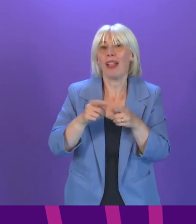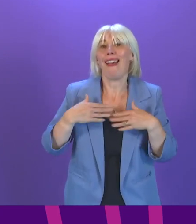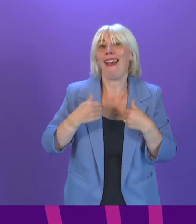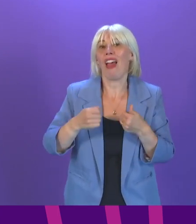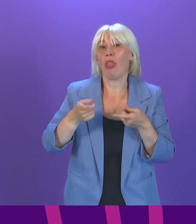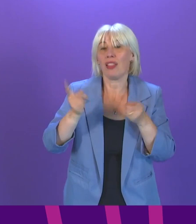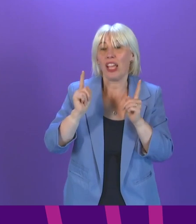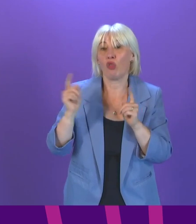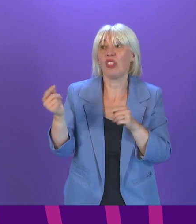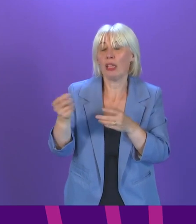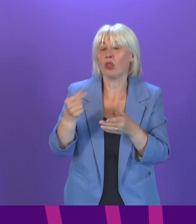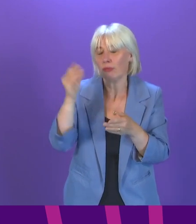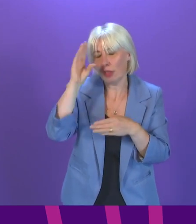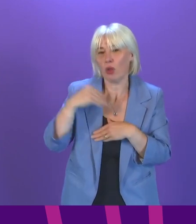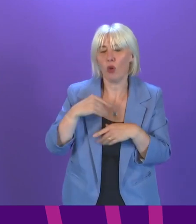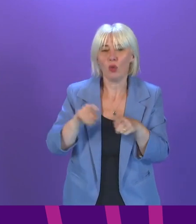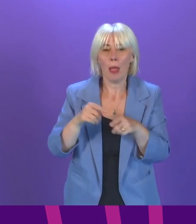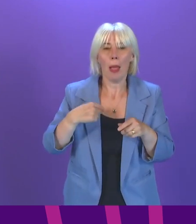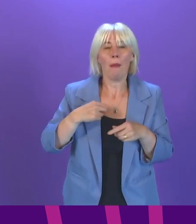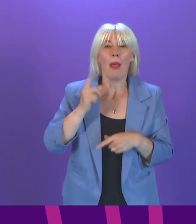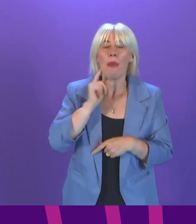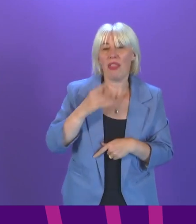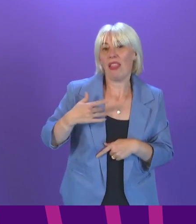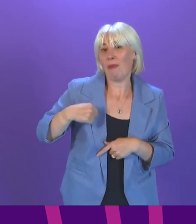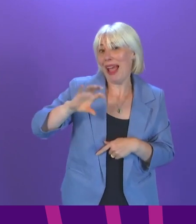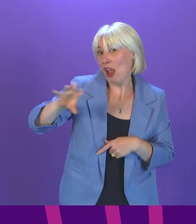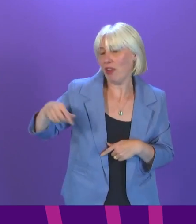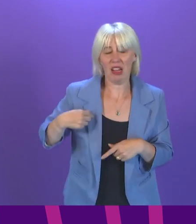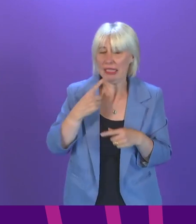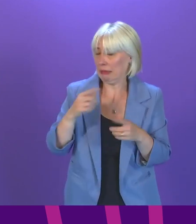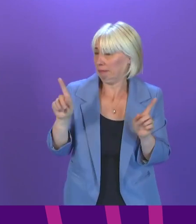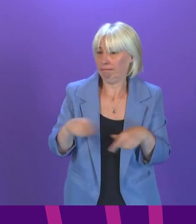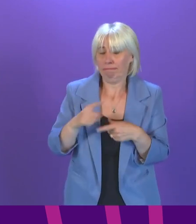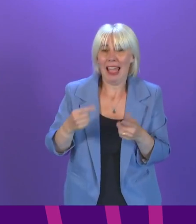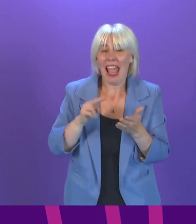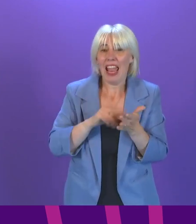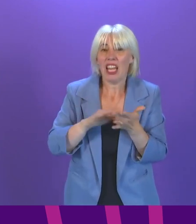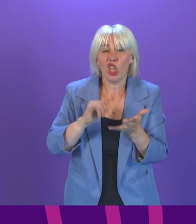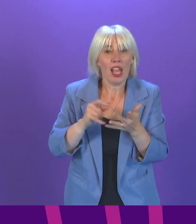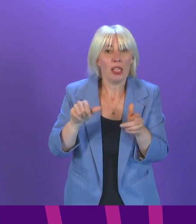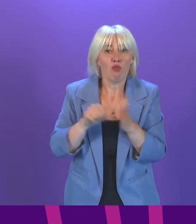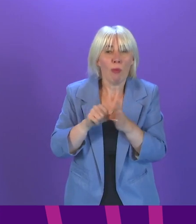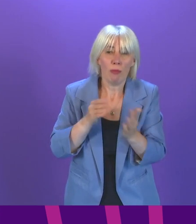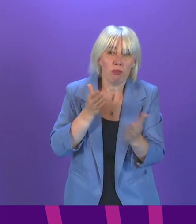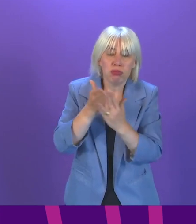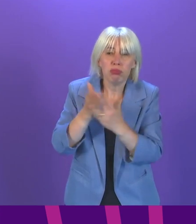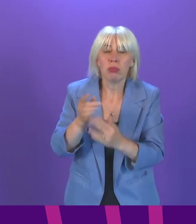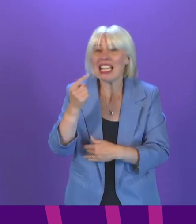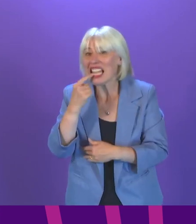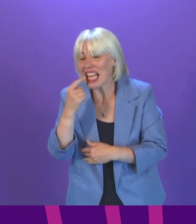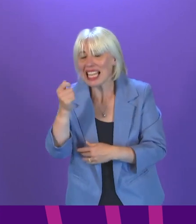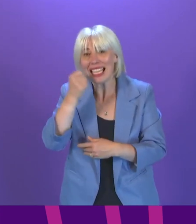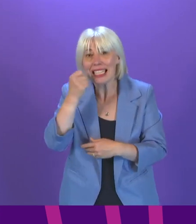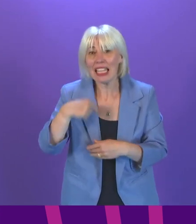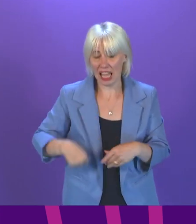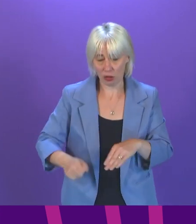are still unable to access paused NHS services, not just in relation to podiatry but also dentistry. While I understand the